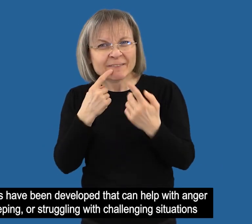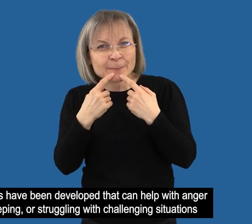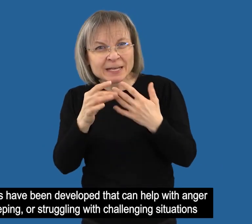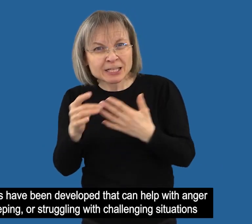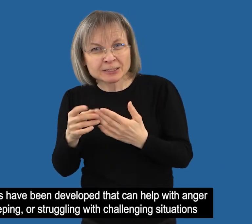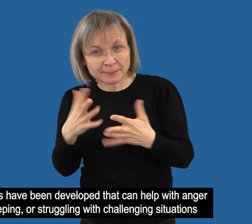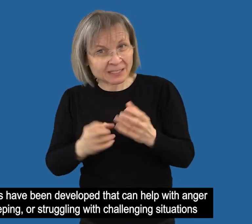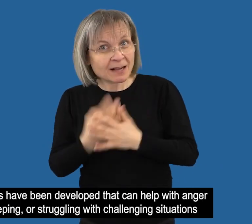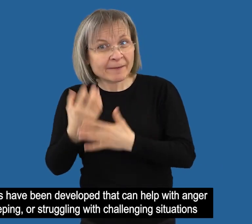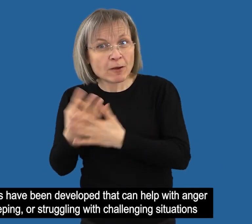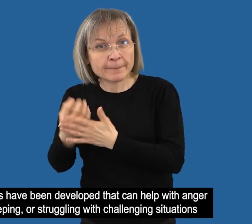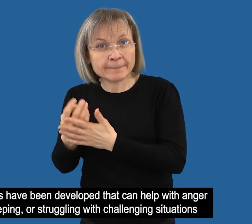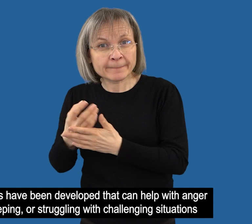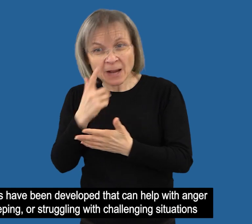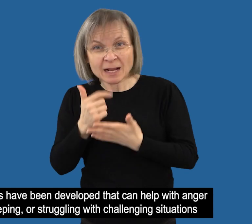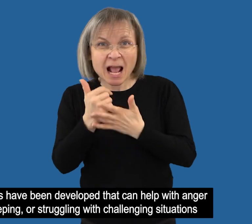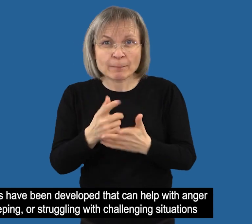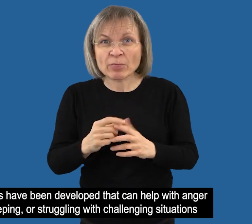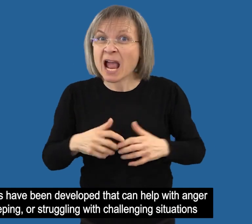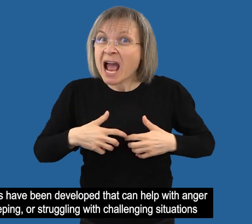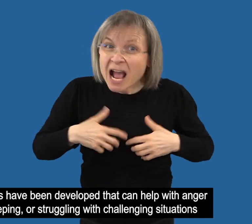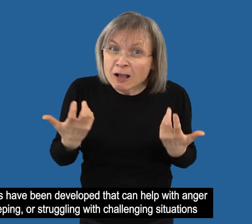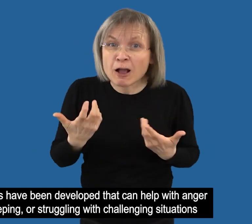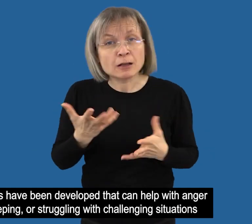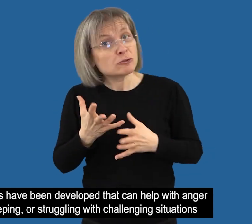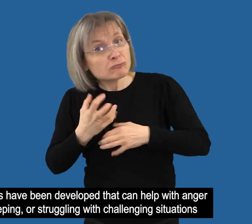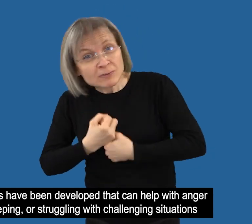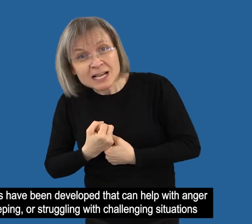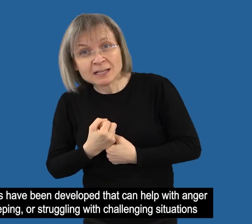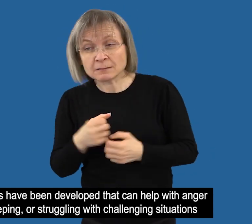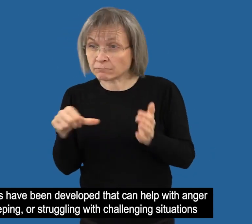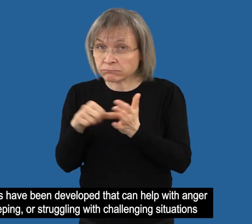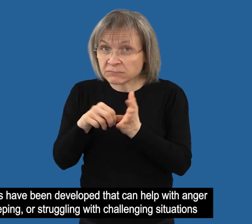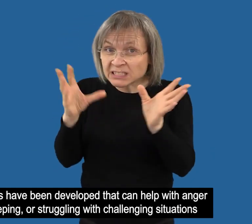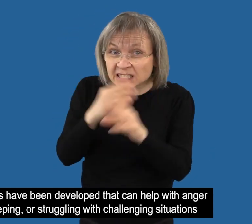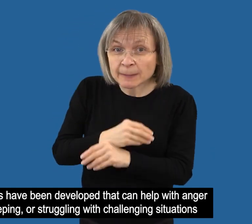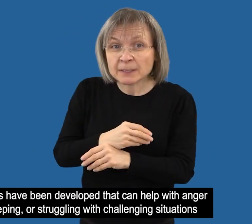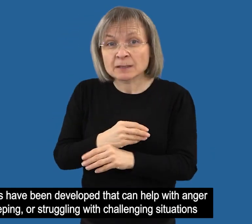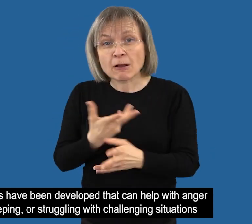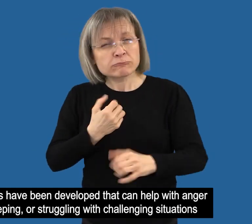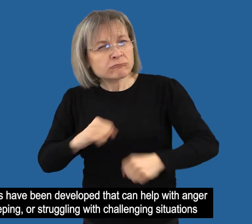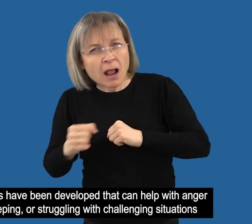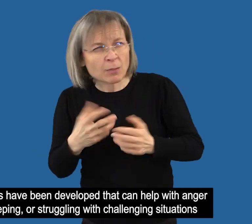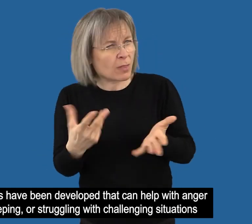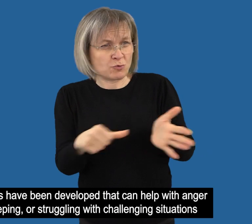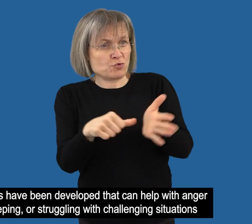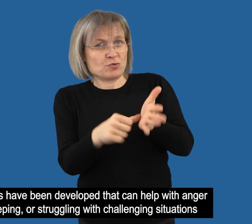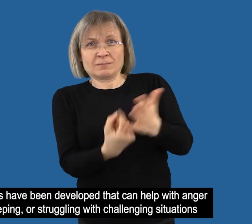A range of digital guides have been developed that can help with anger or stress, trouble sleeping, or struggling with